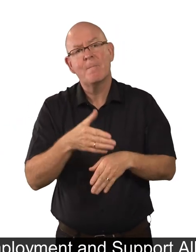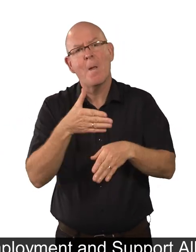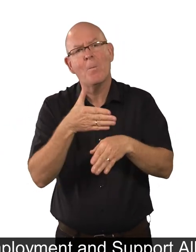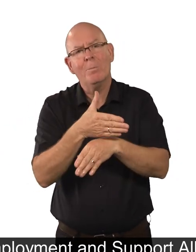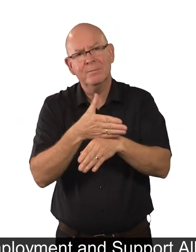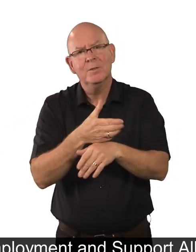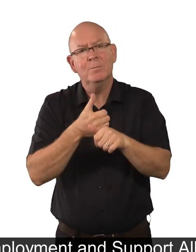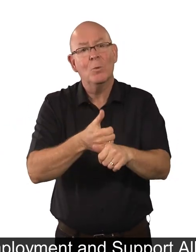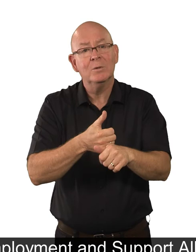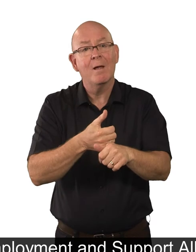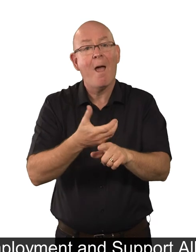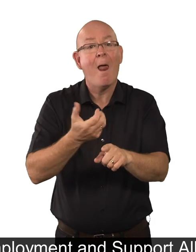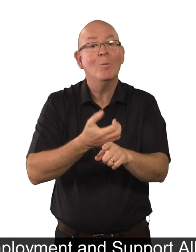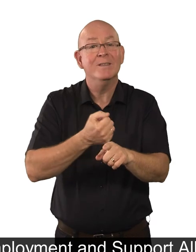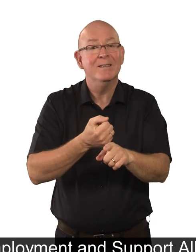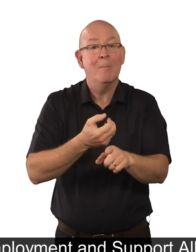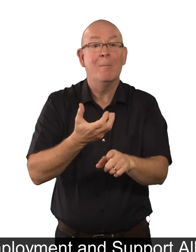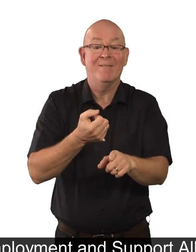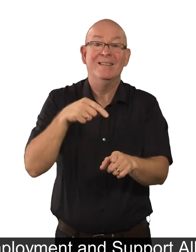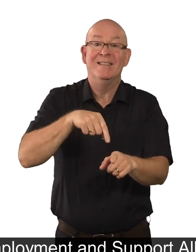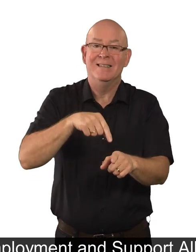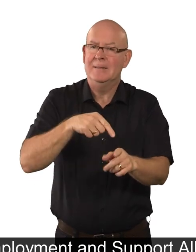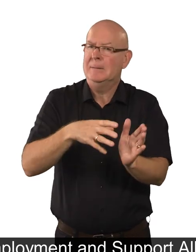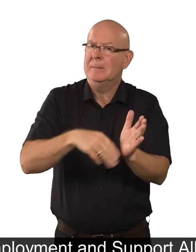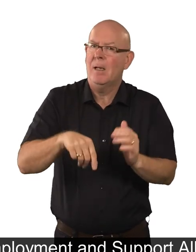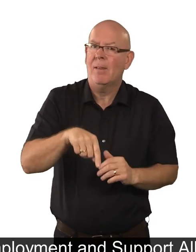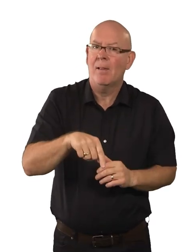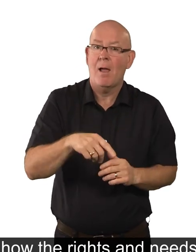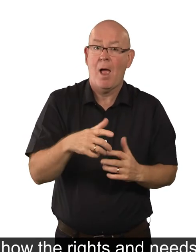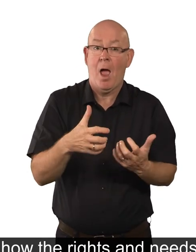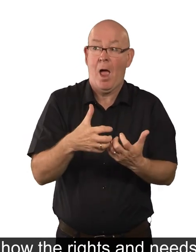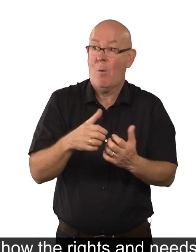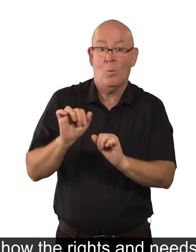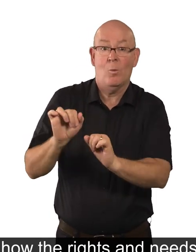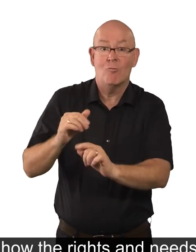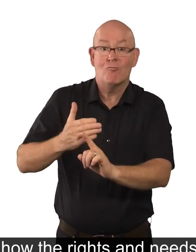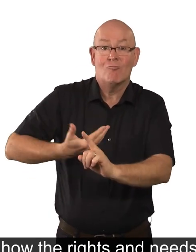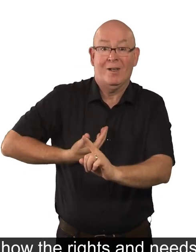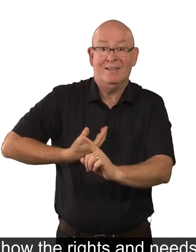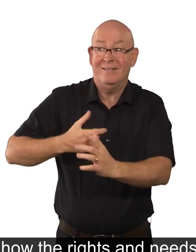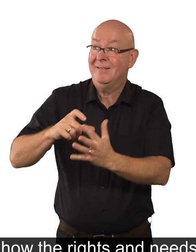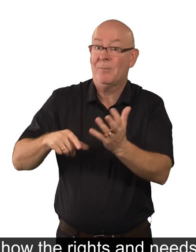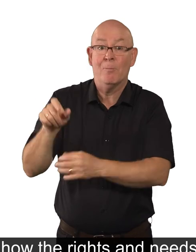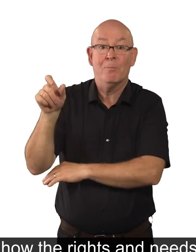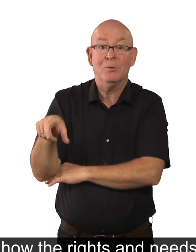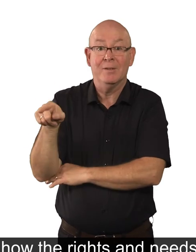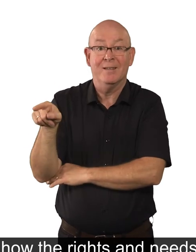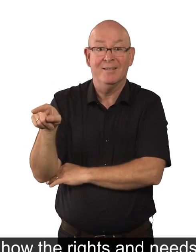The Employment and Support Allowance benefit is an example of how the rights and needs of